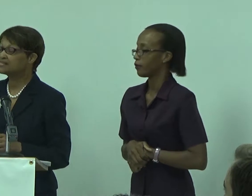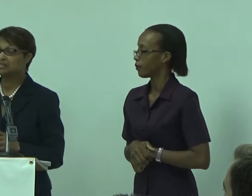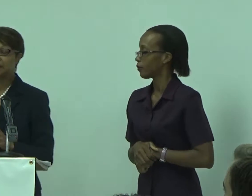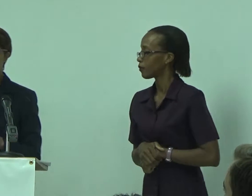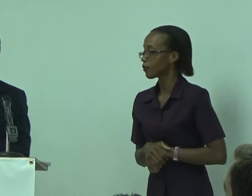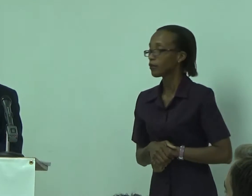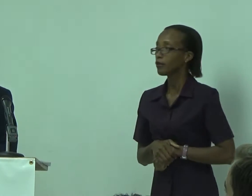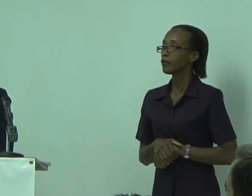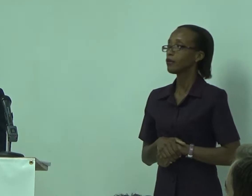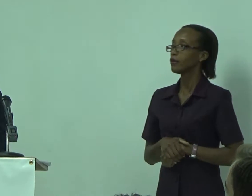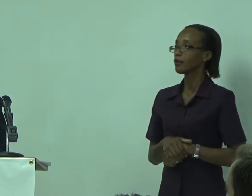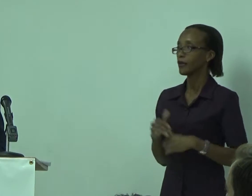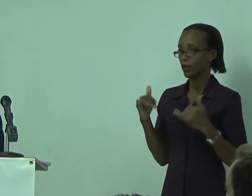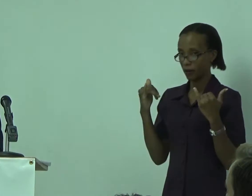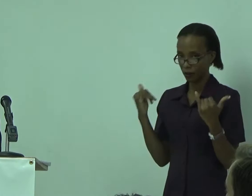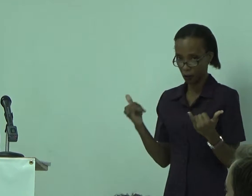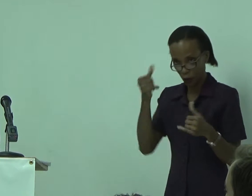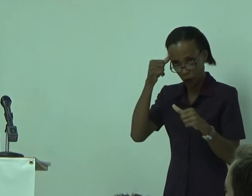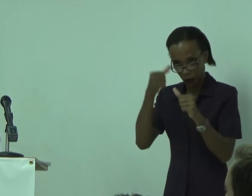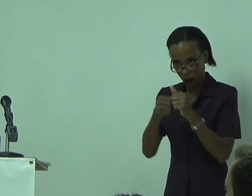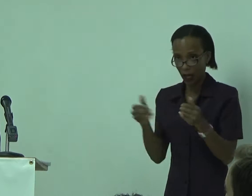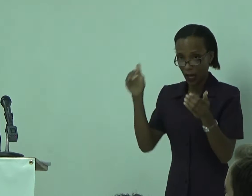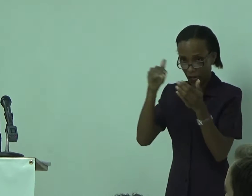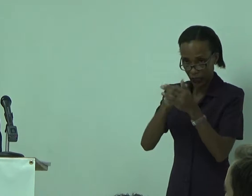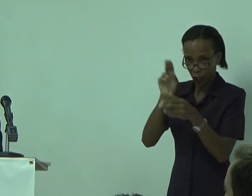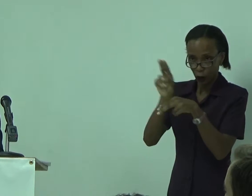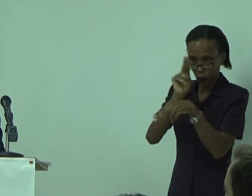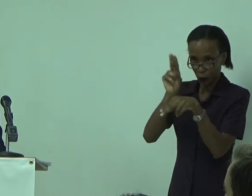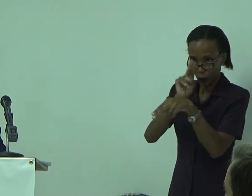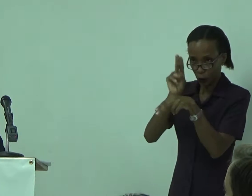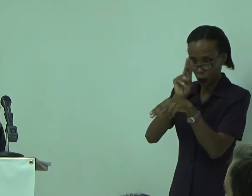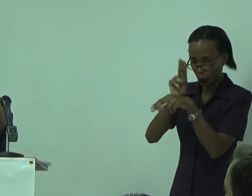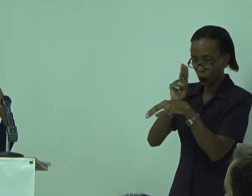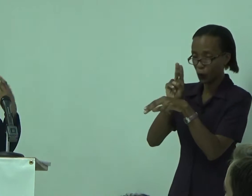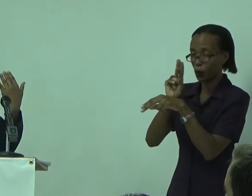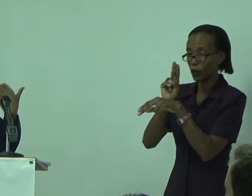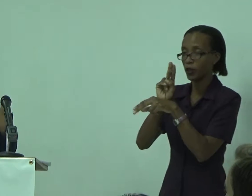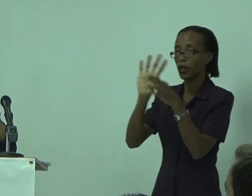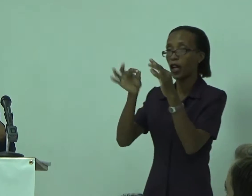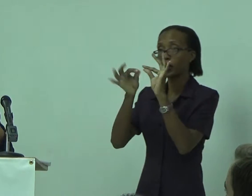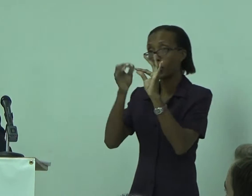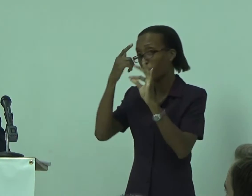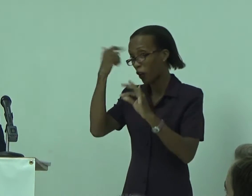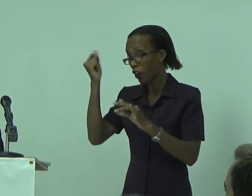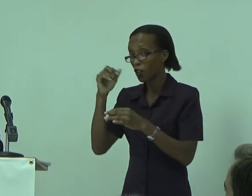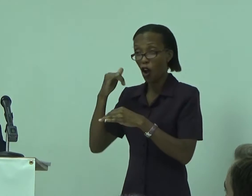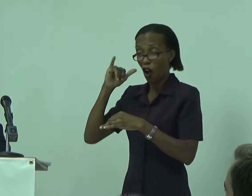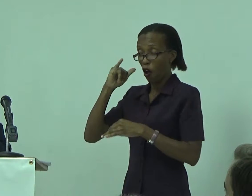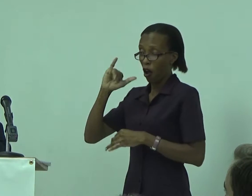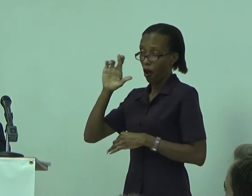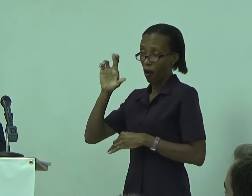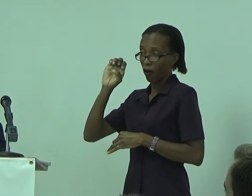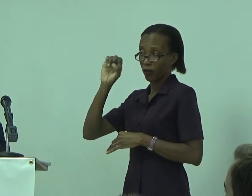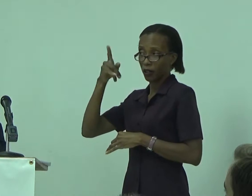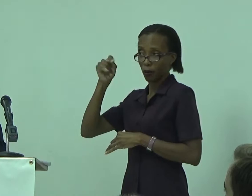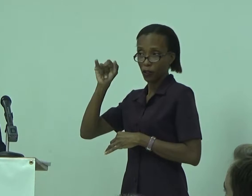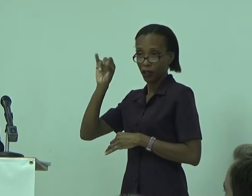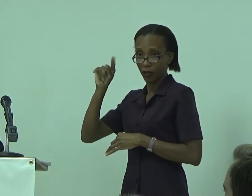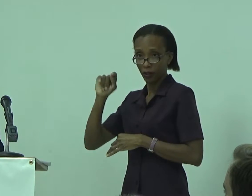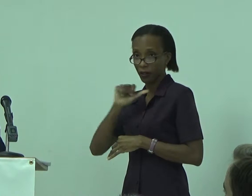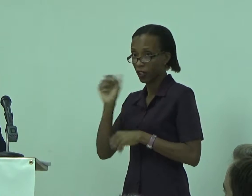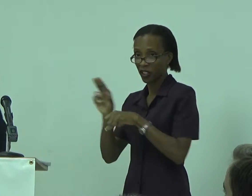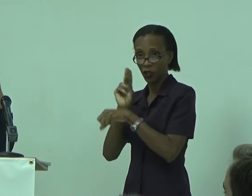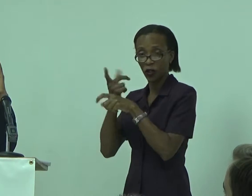And this is being done via an interpreter because the receptionist does not do sign language.